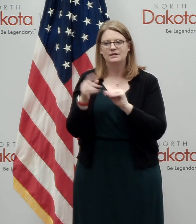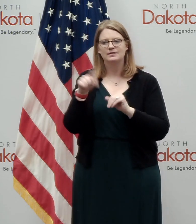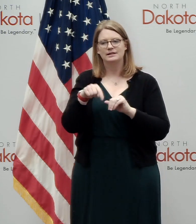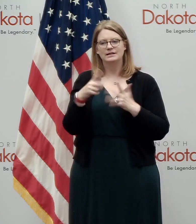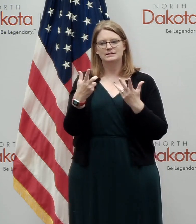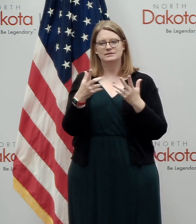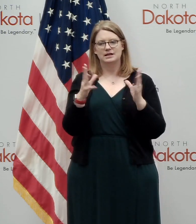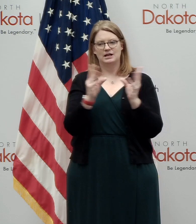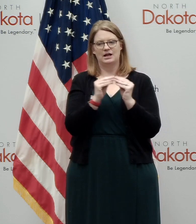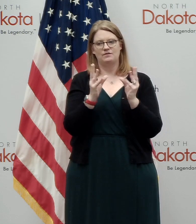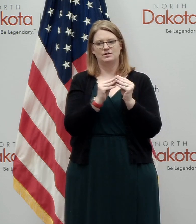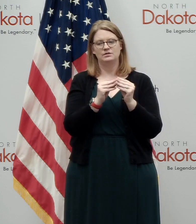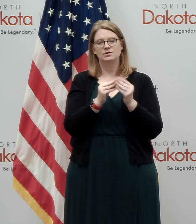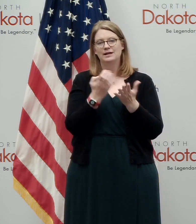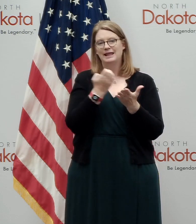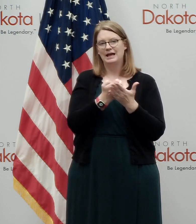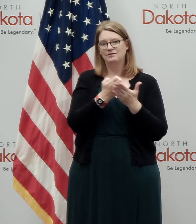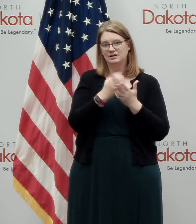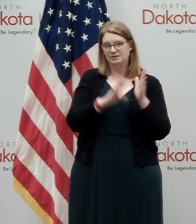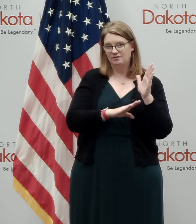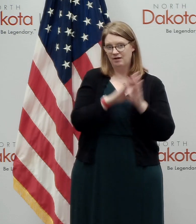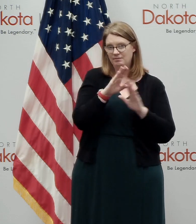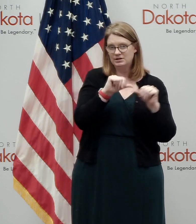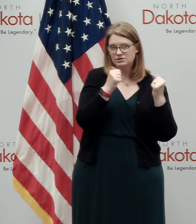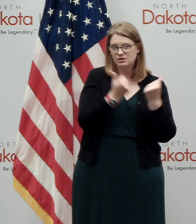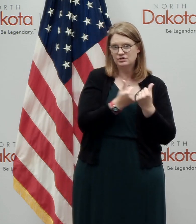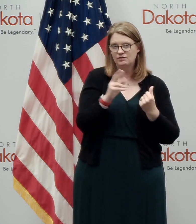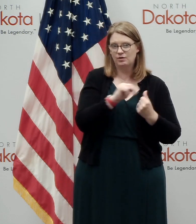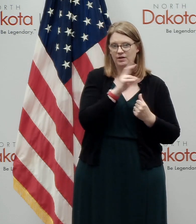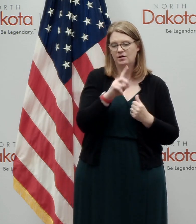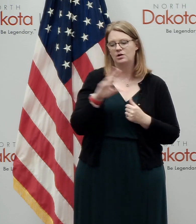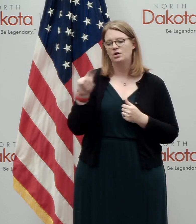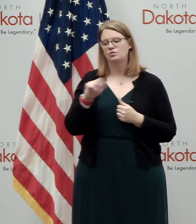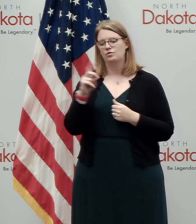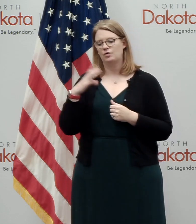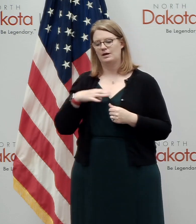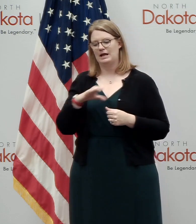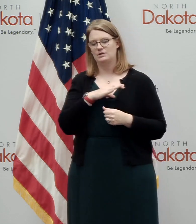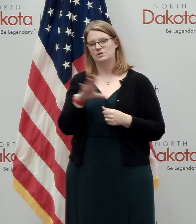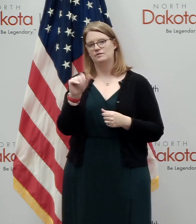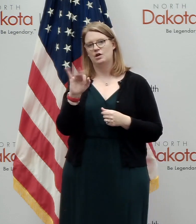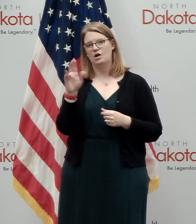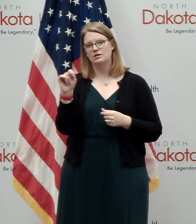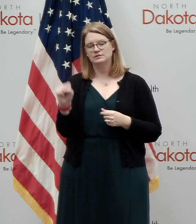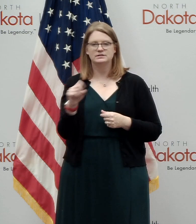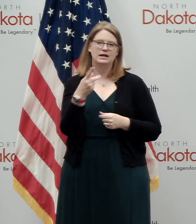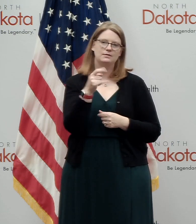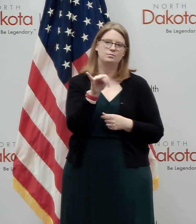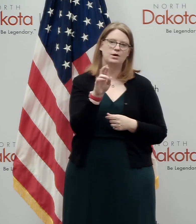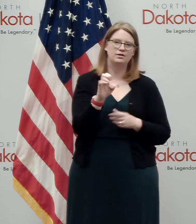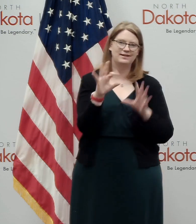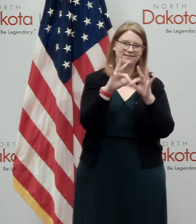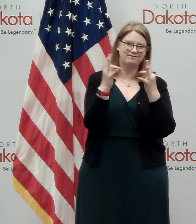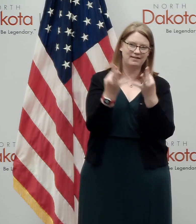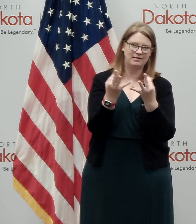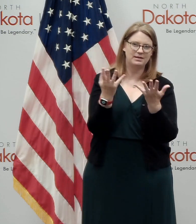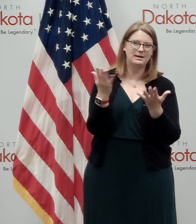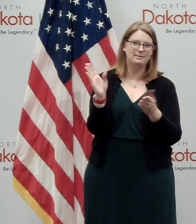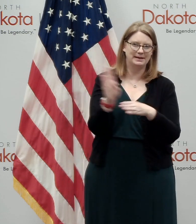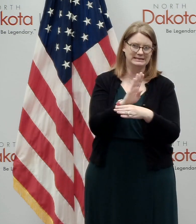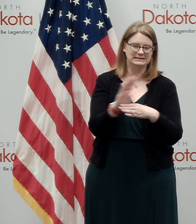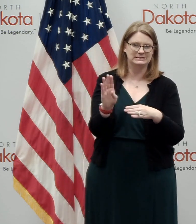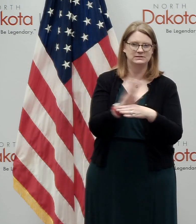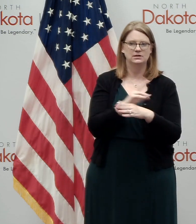in partnership with the Economic Development Association of North Dakota, the North Dakota Council of the Arts and Prairie Family Business. So thank you to those